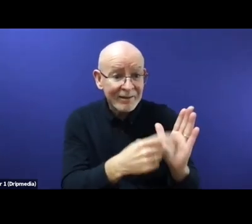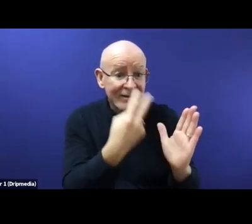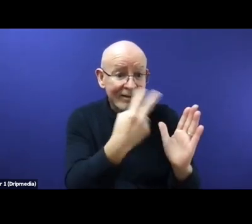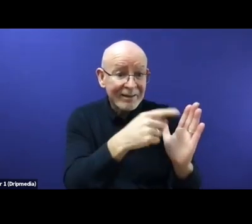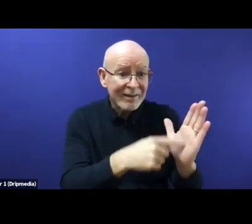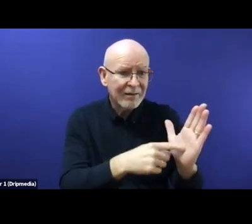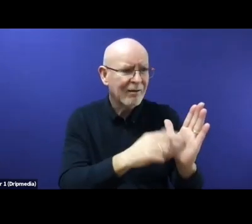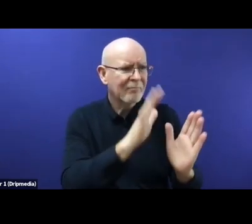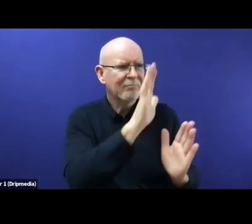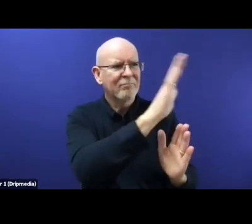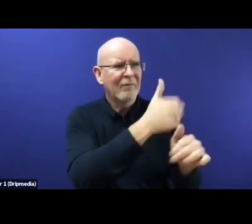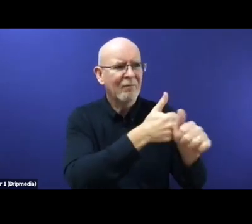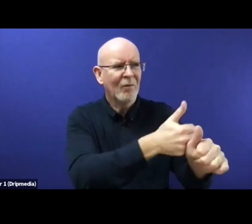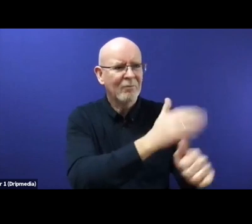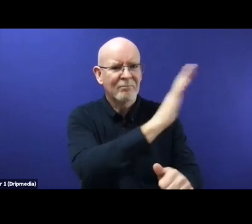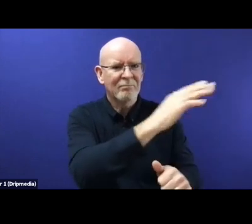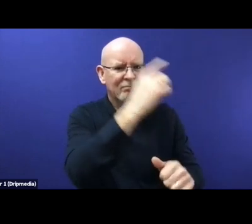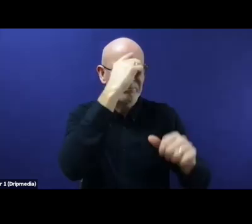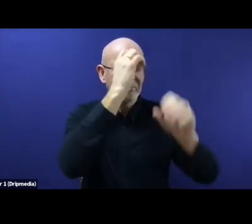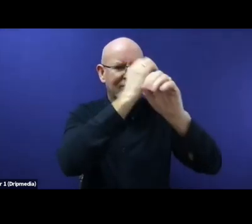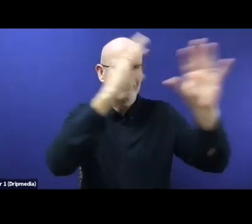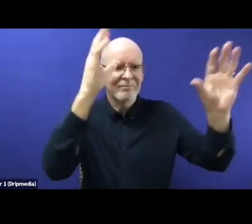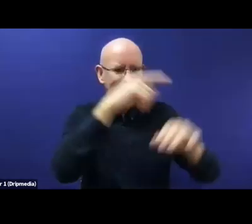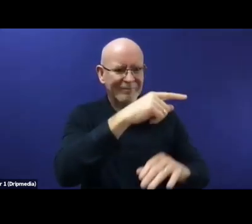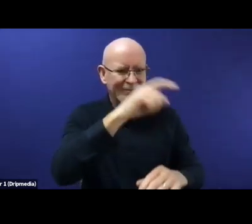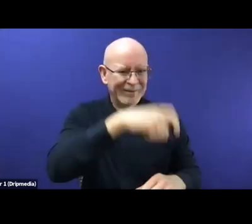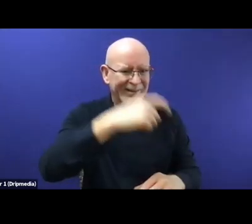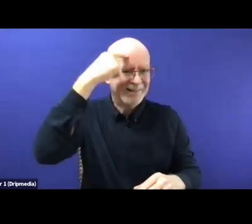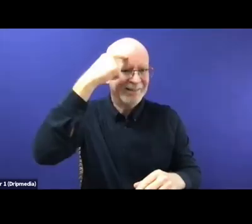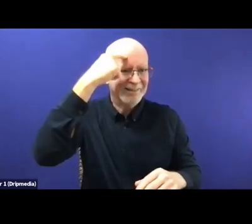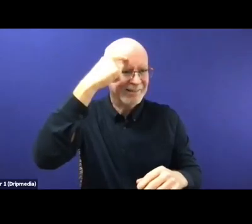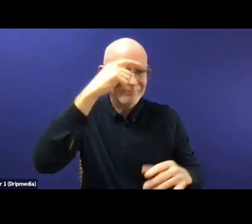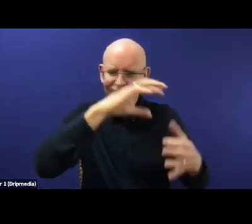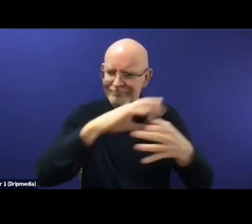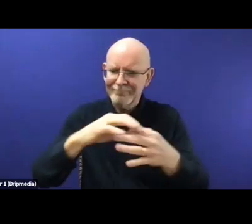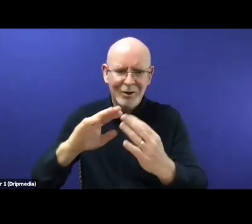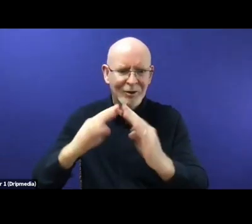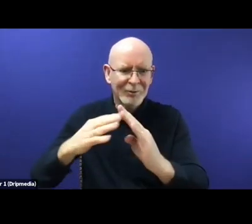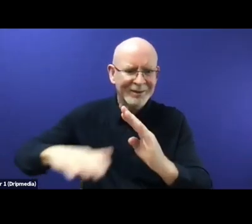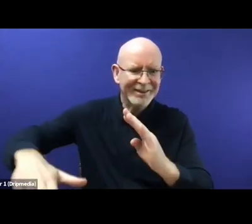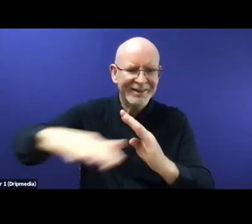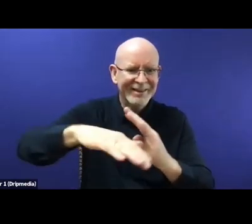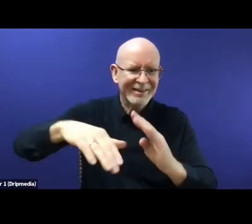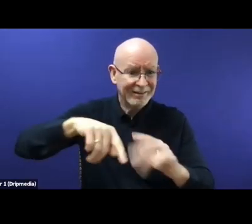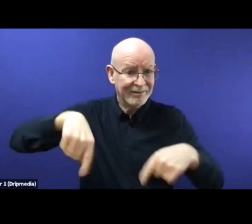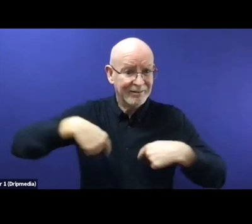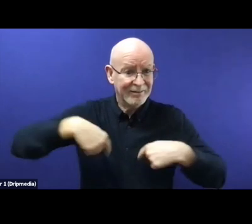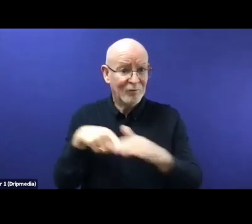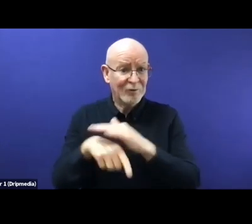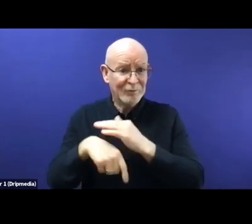new strategy, which they are taking as a voluntary returns to make us safe returns for the people who really want to go back. But we, as a